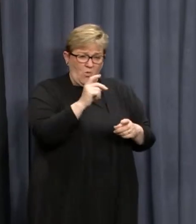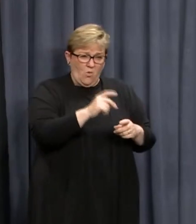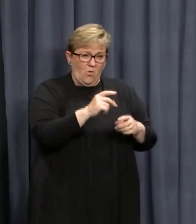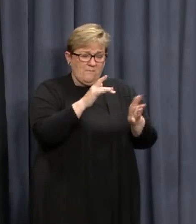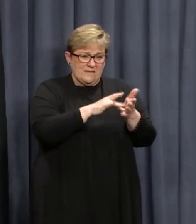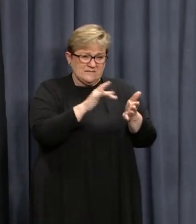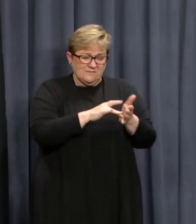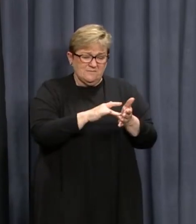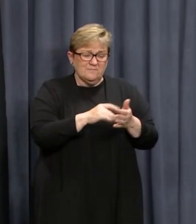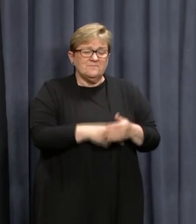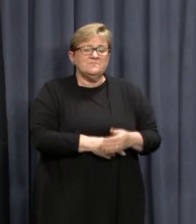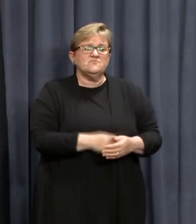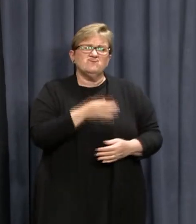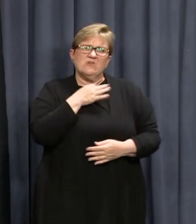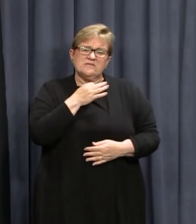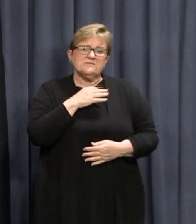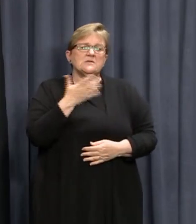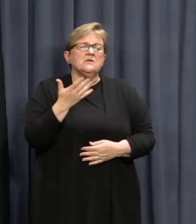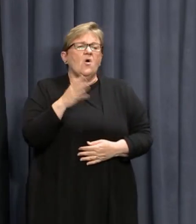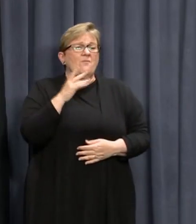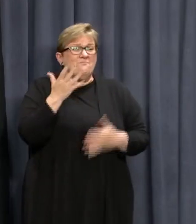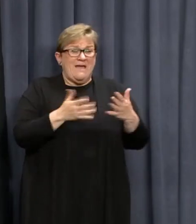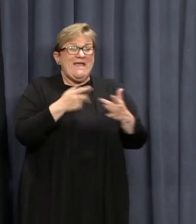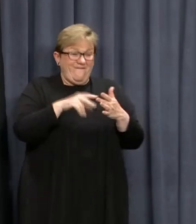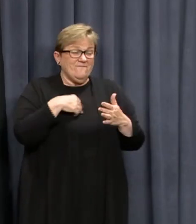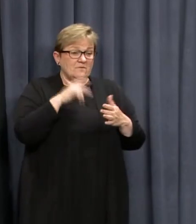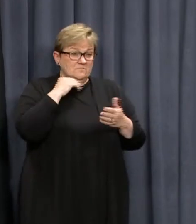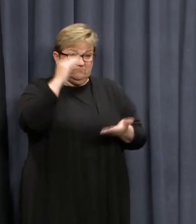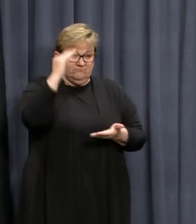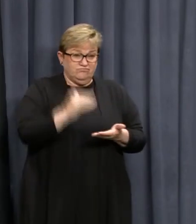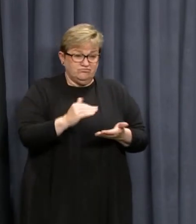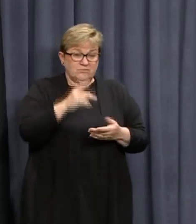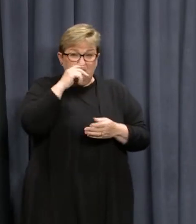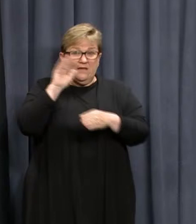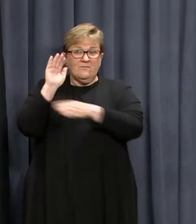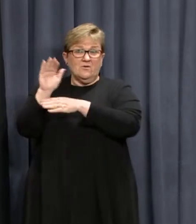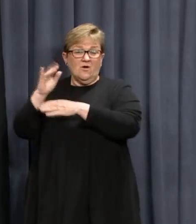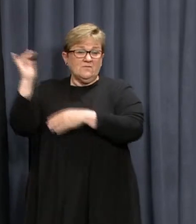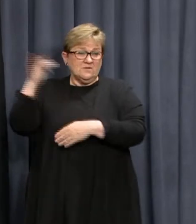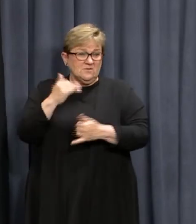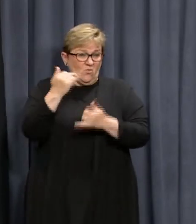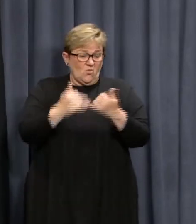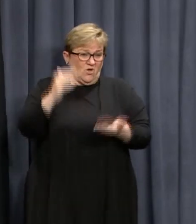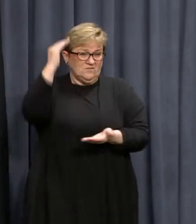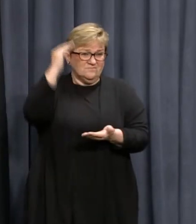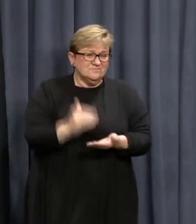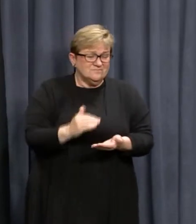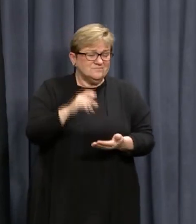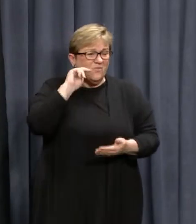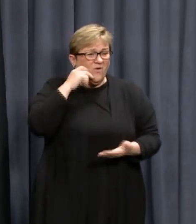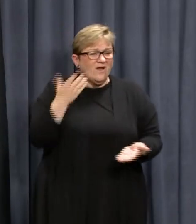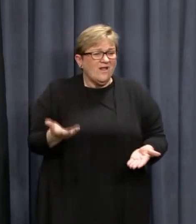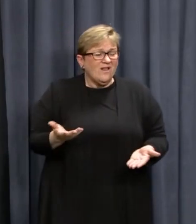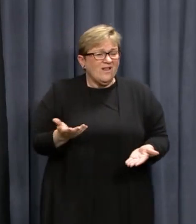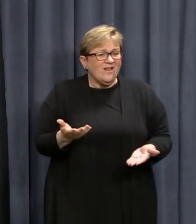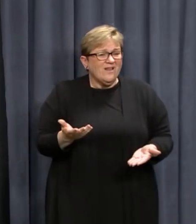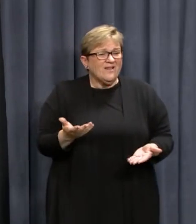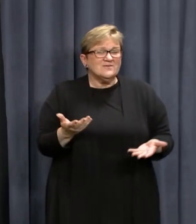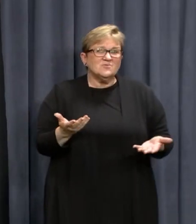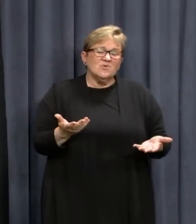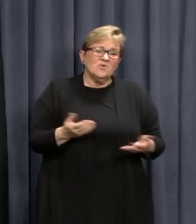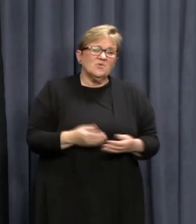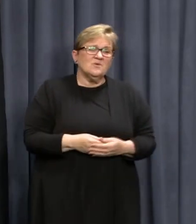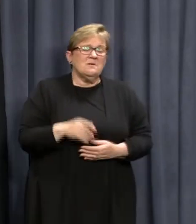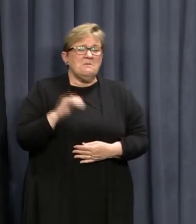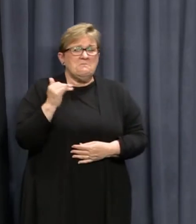medium risk, well, that would reduce the number of Australians returning through Perth very significantly. So that would bring us